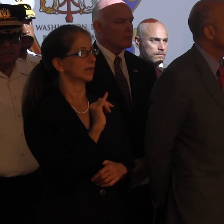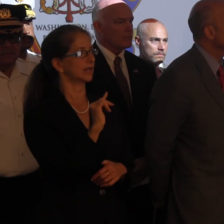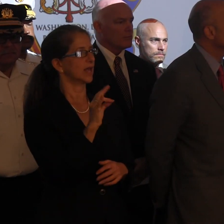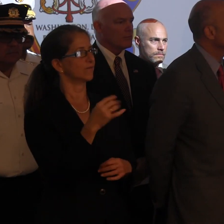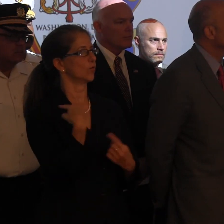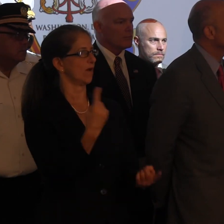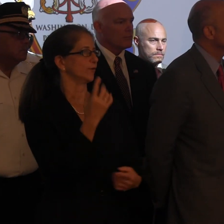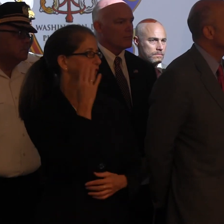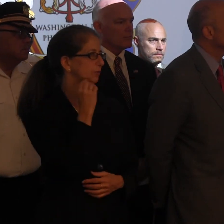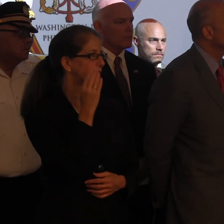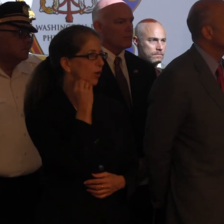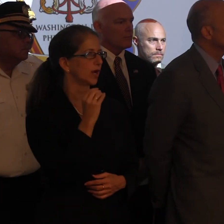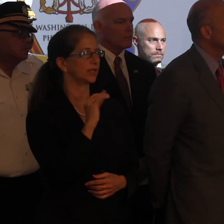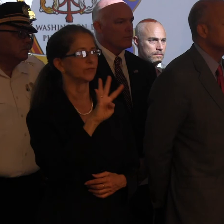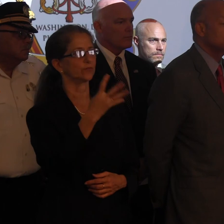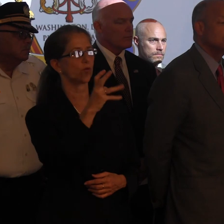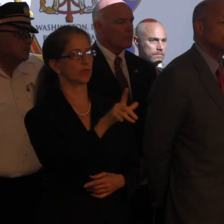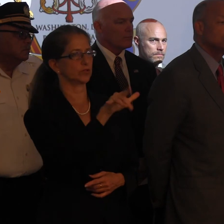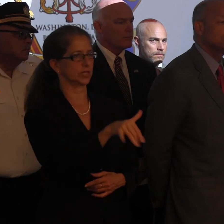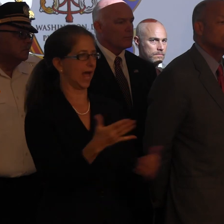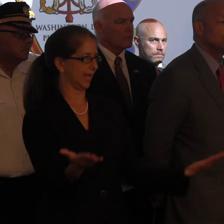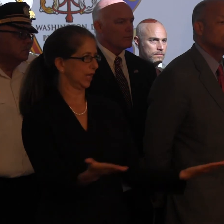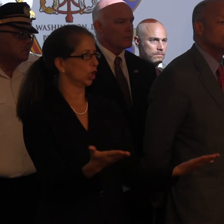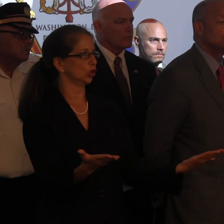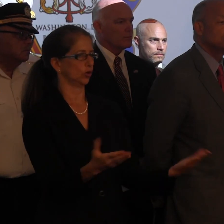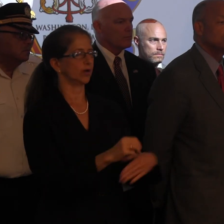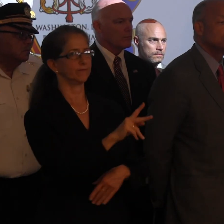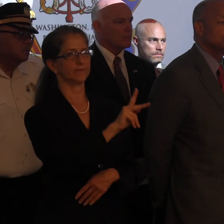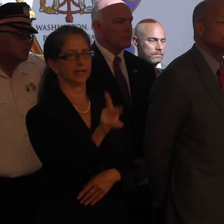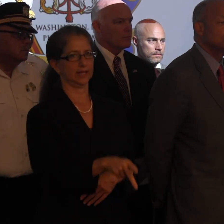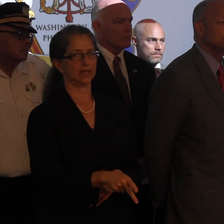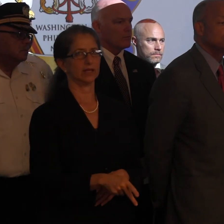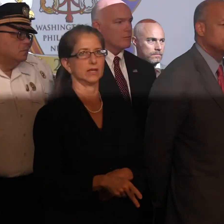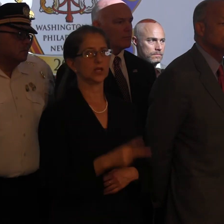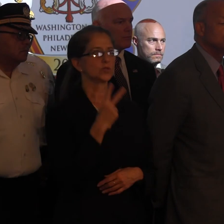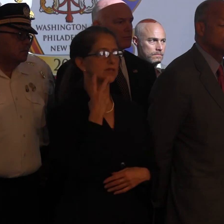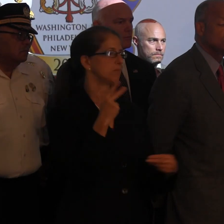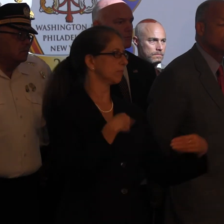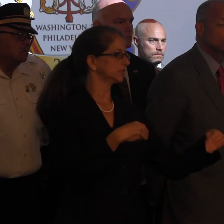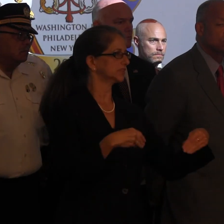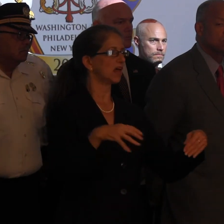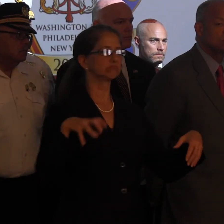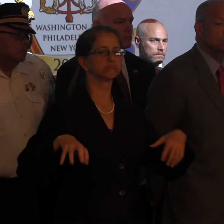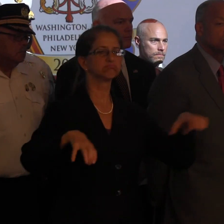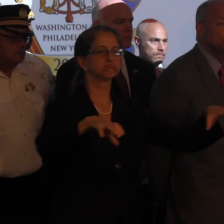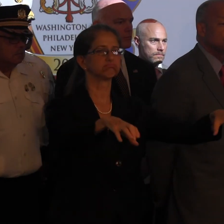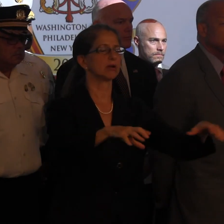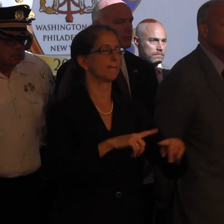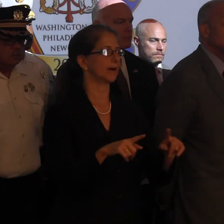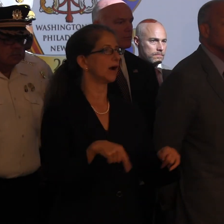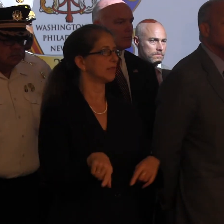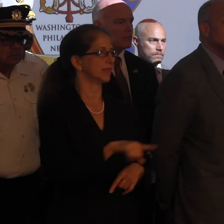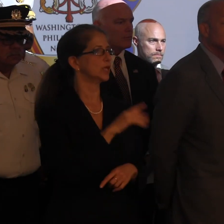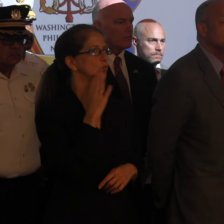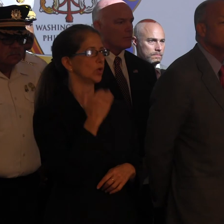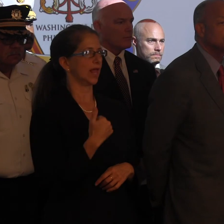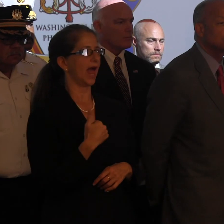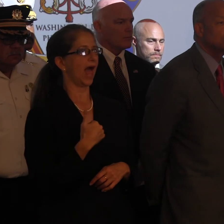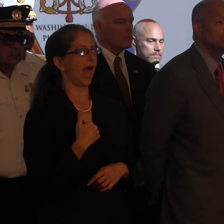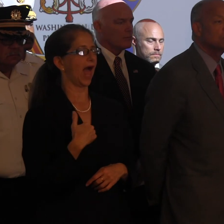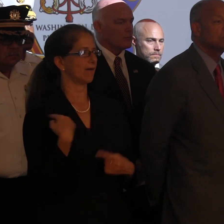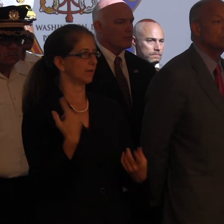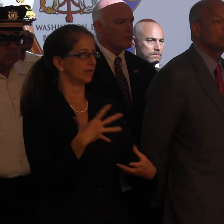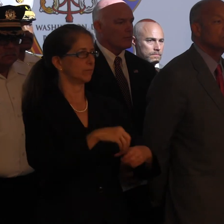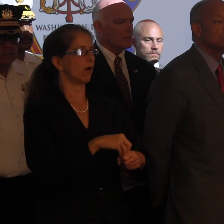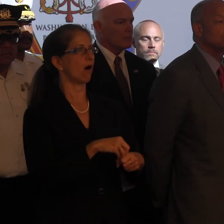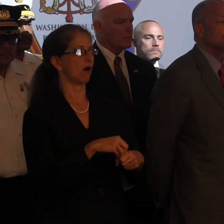4th of July here in Philadelphia, you see vendors in a variety of places. But these will have been a